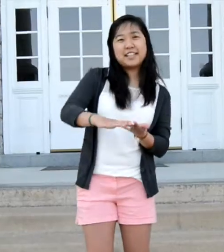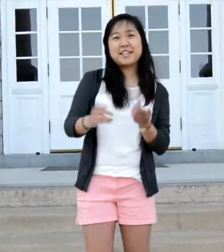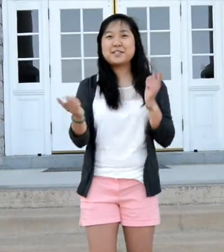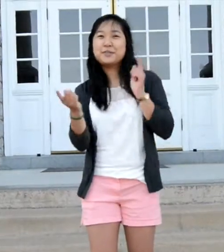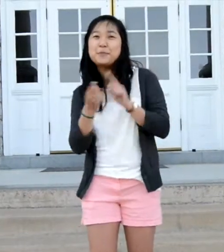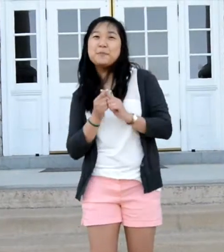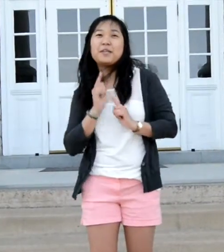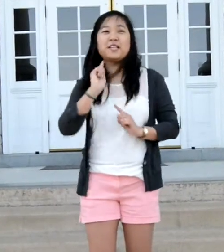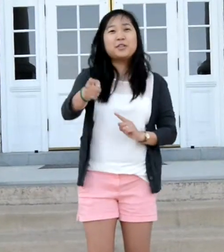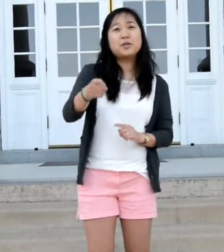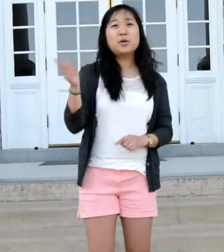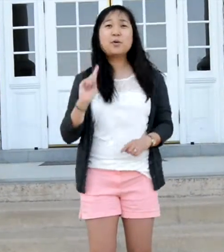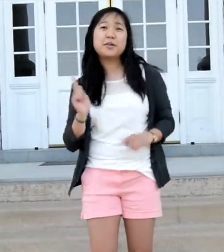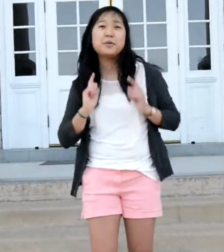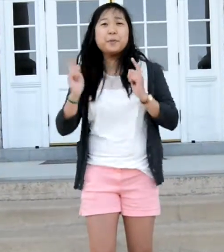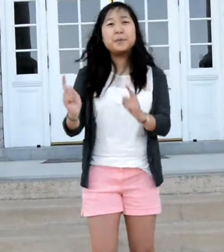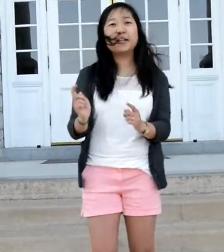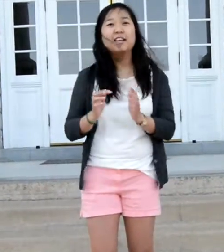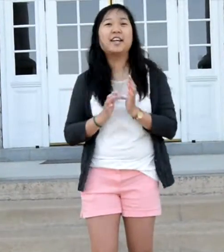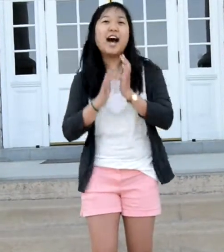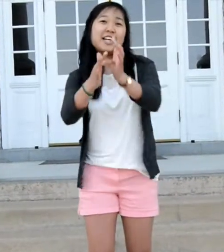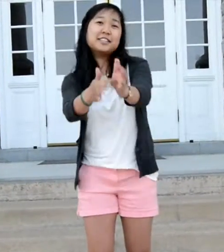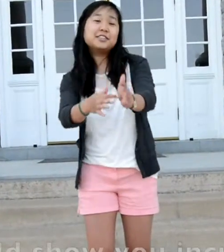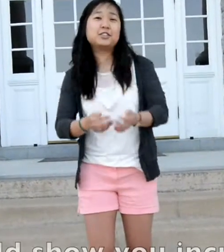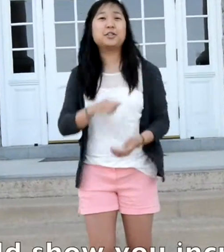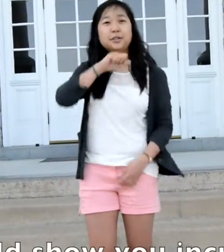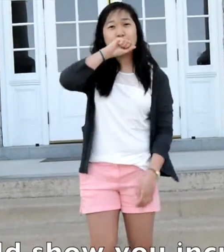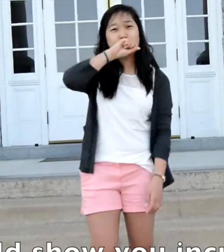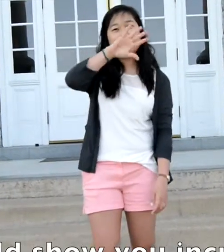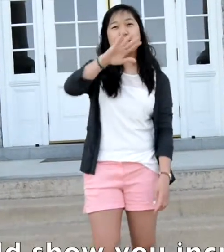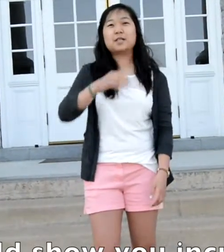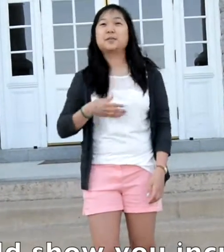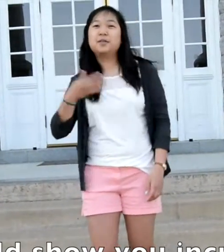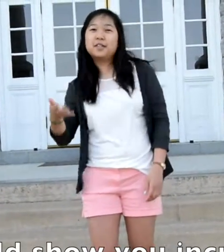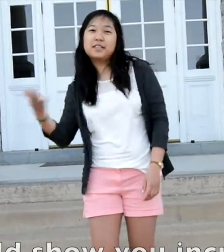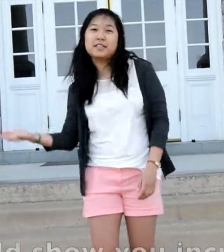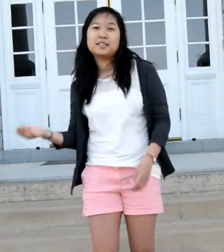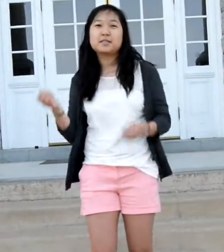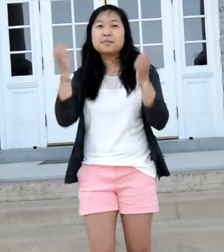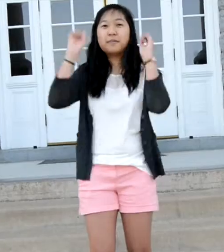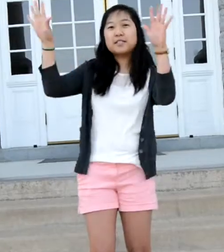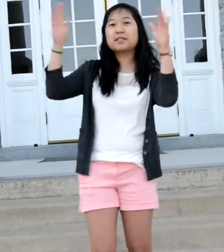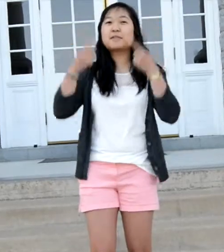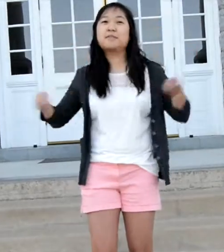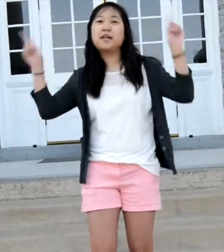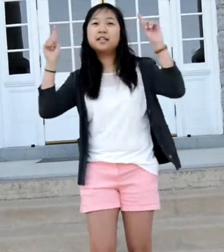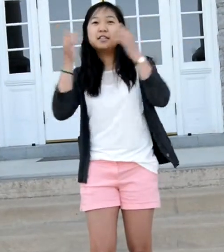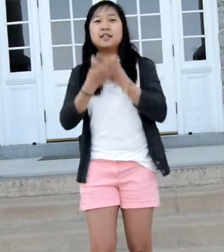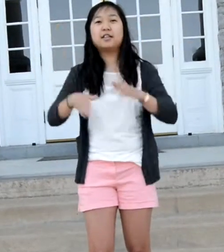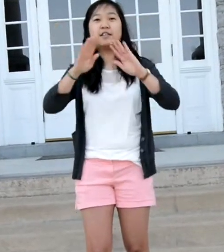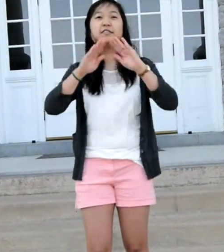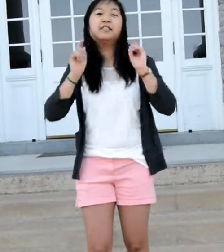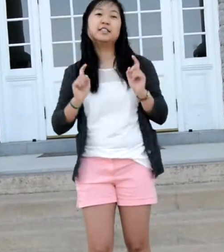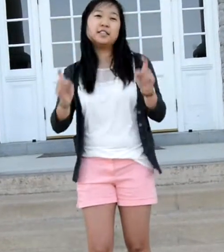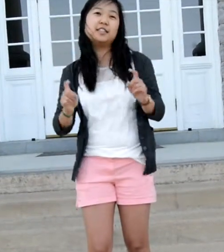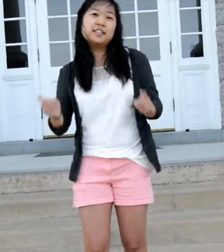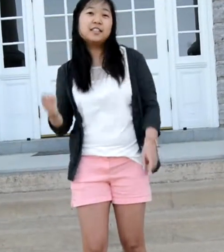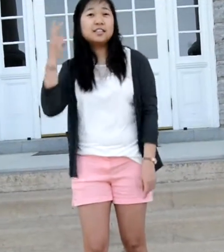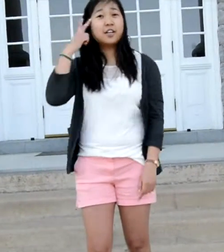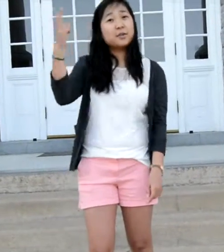Asked you, meet you, where you been? I could show you incredible things Magic, madness, heaven, sin, saw